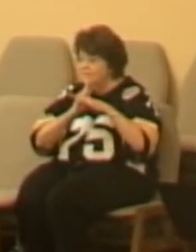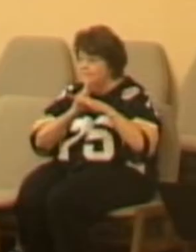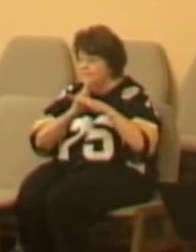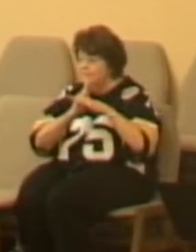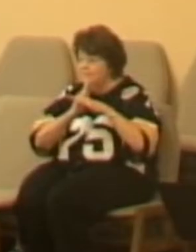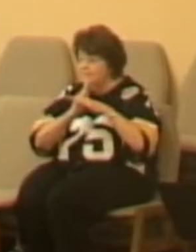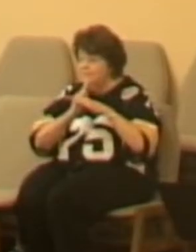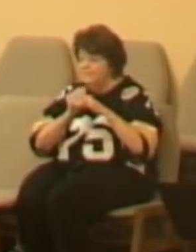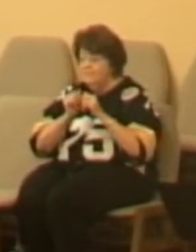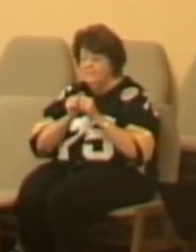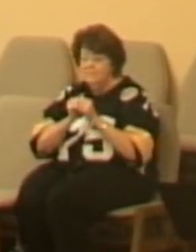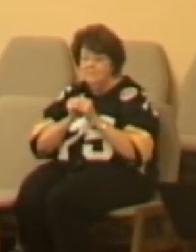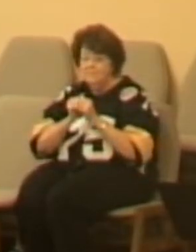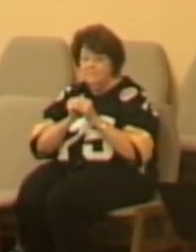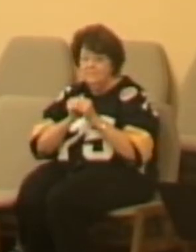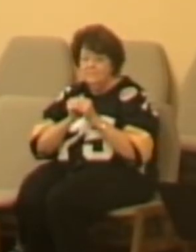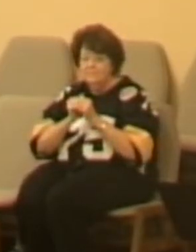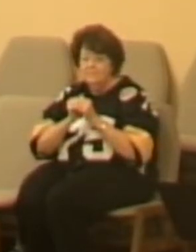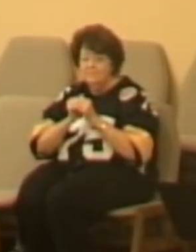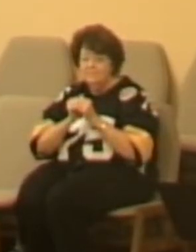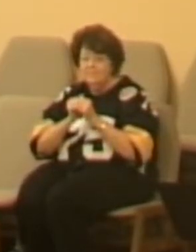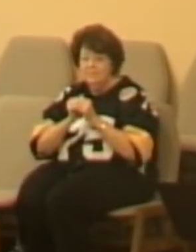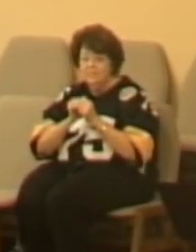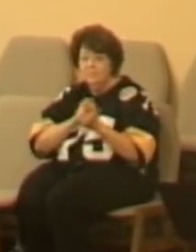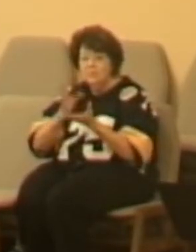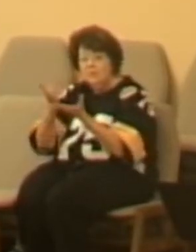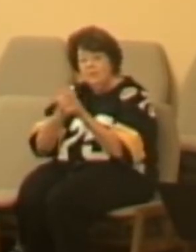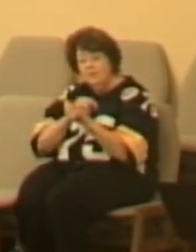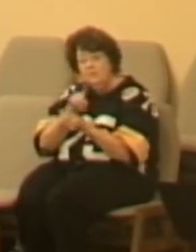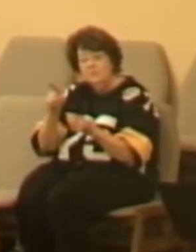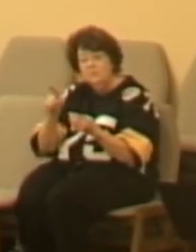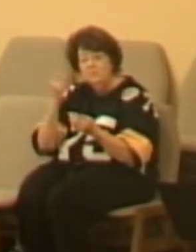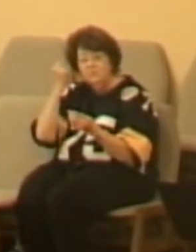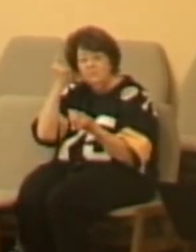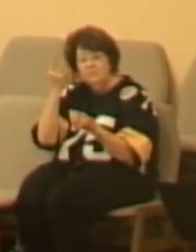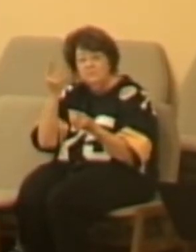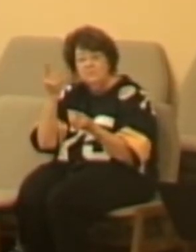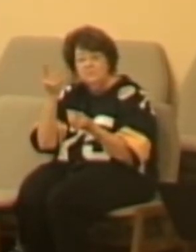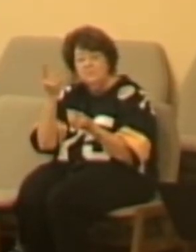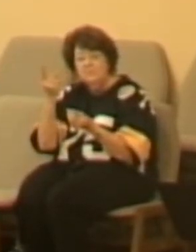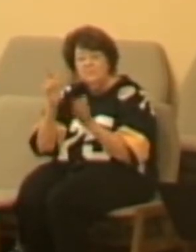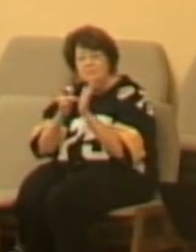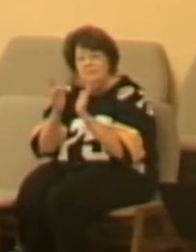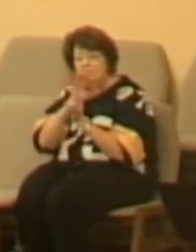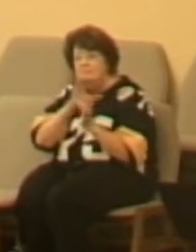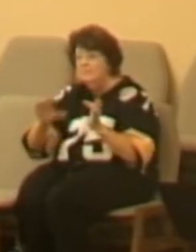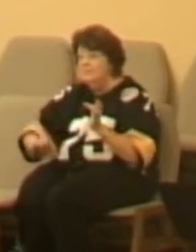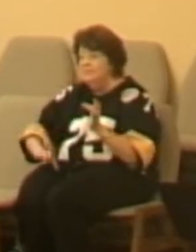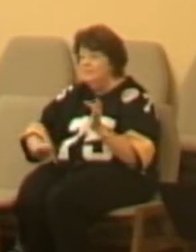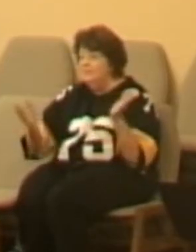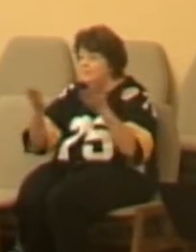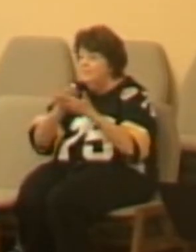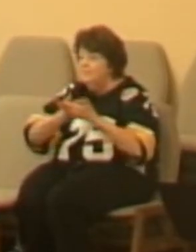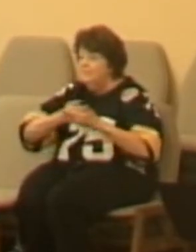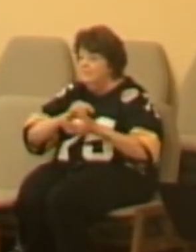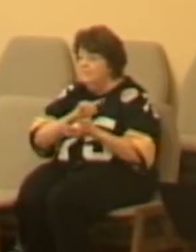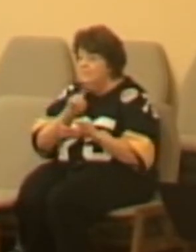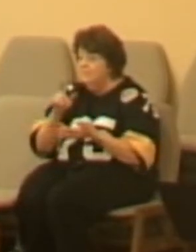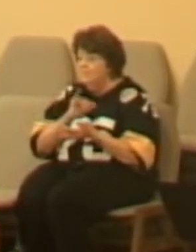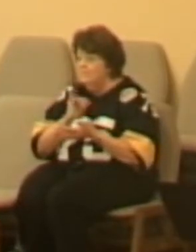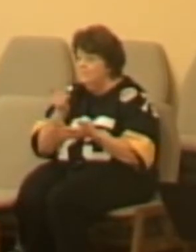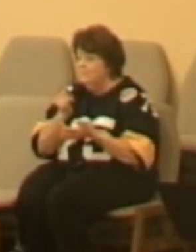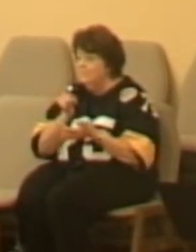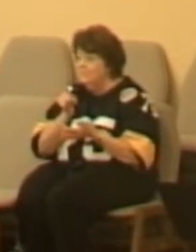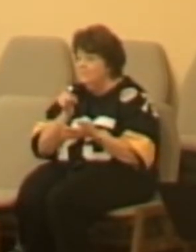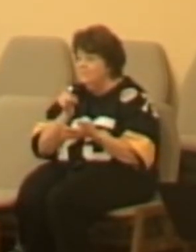wants to take us, whatever that is, I want you to understand that Jesus Christ invites you and